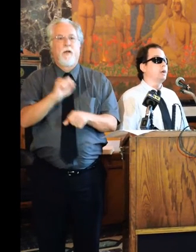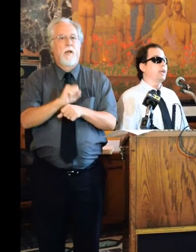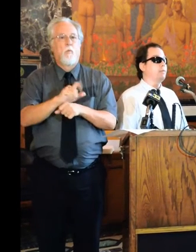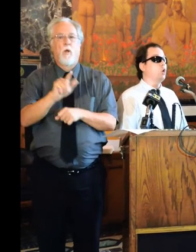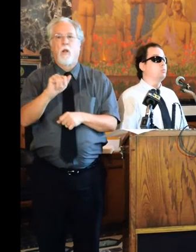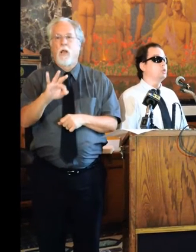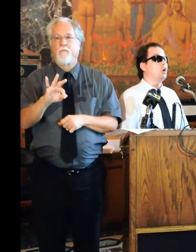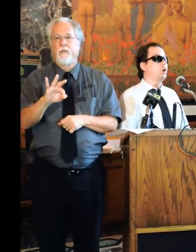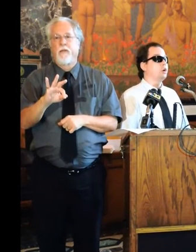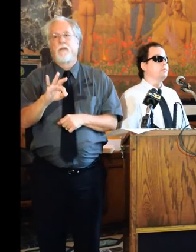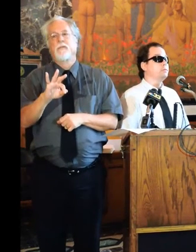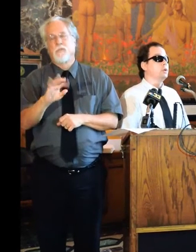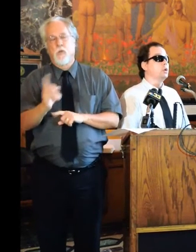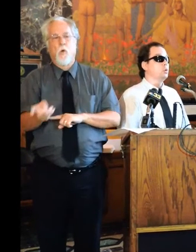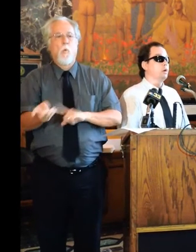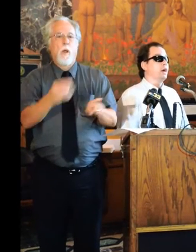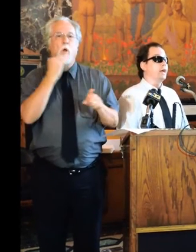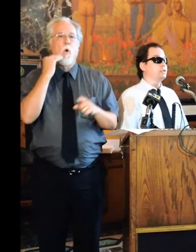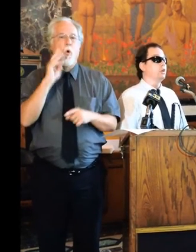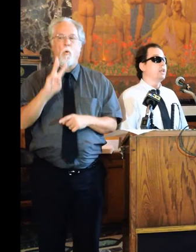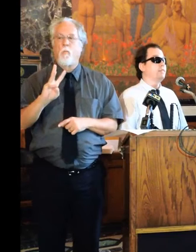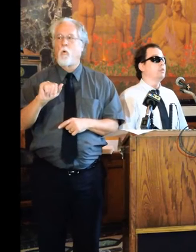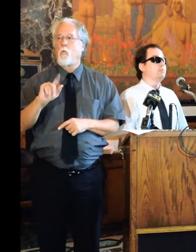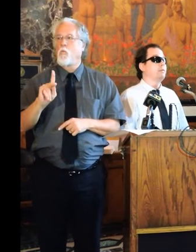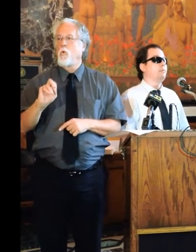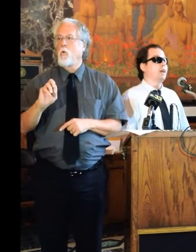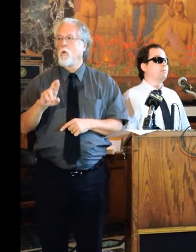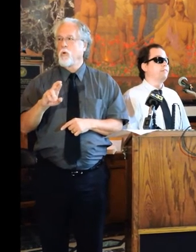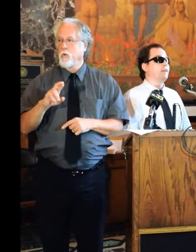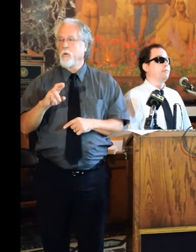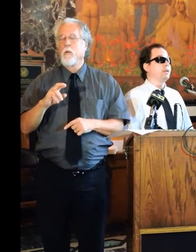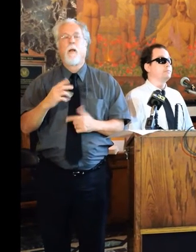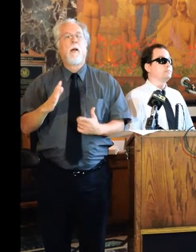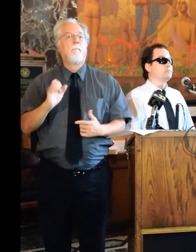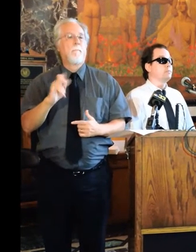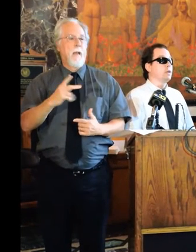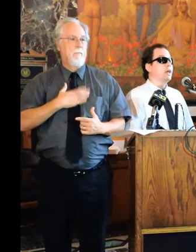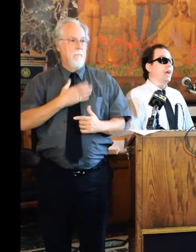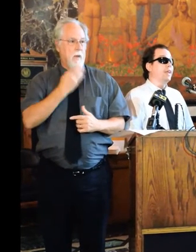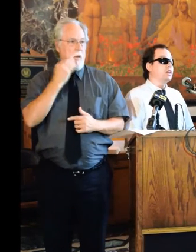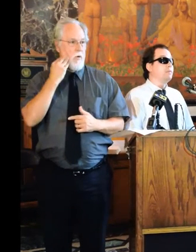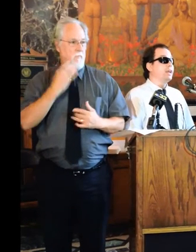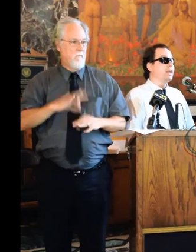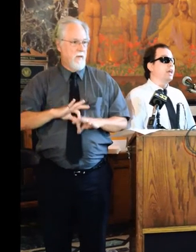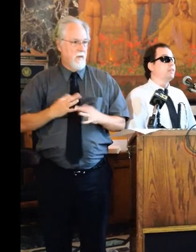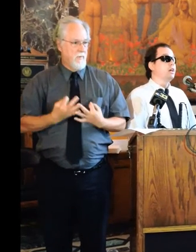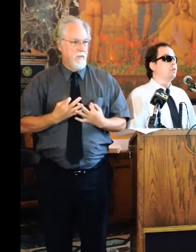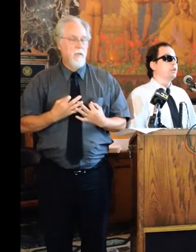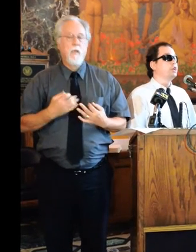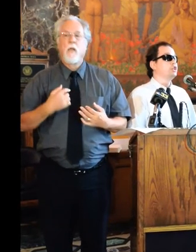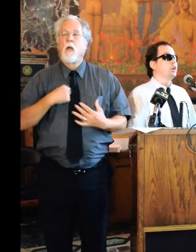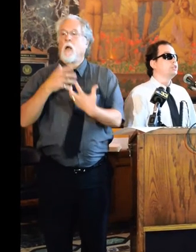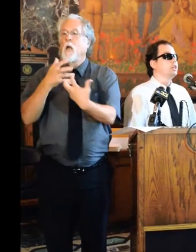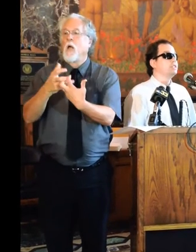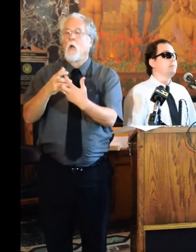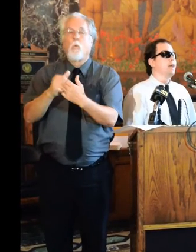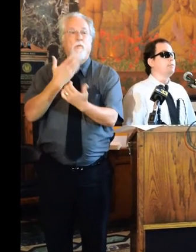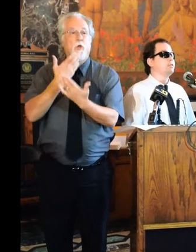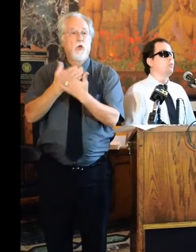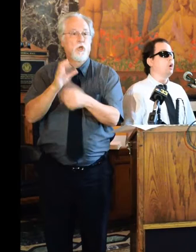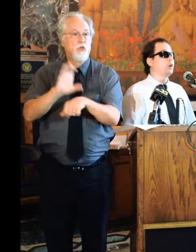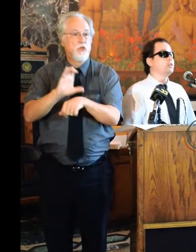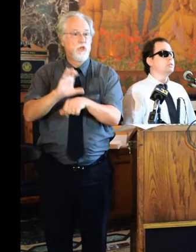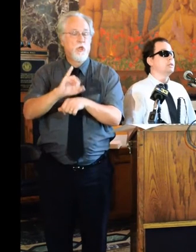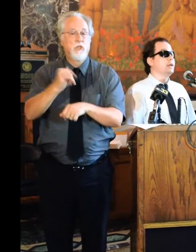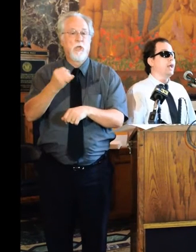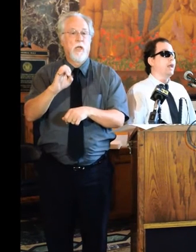Lafayette. So, I came home to Walker, where I started living back with my family. I ended up getting connected up with a good church, Judson